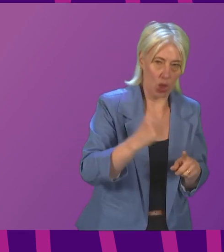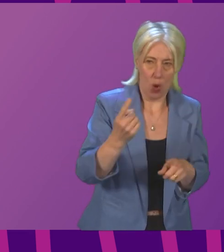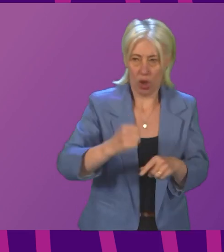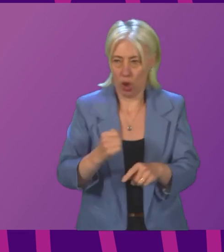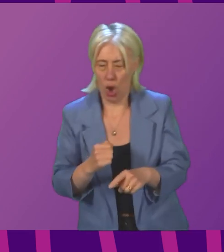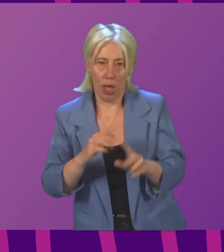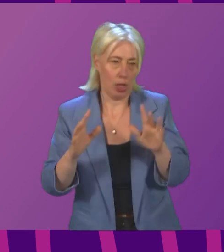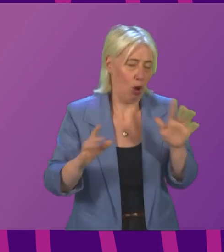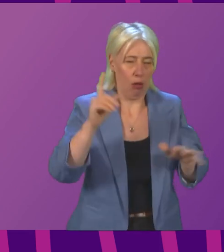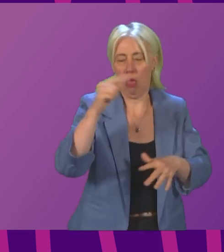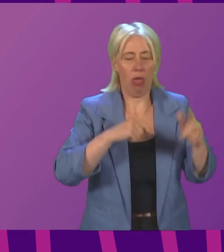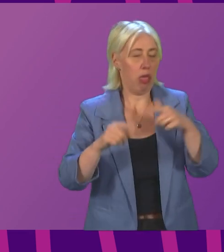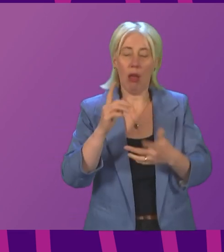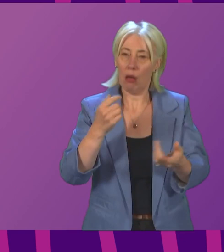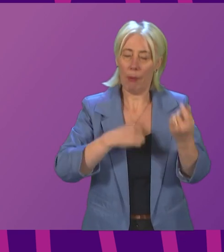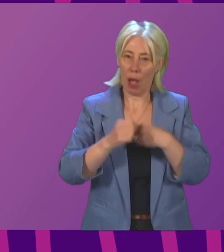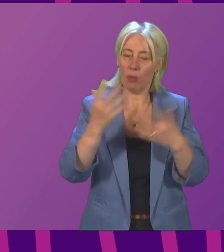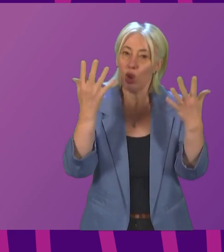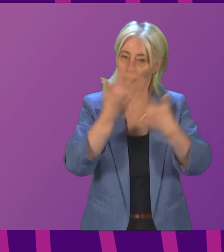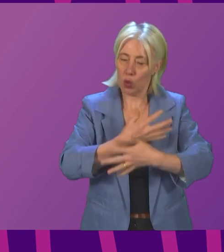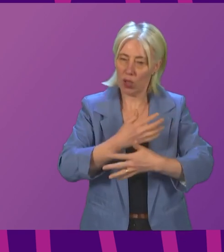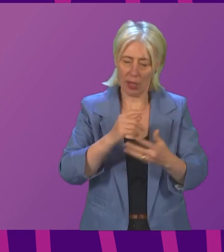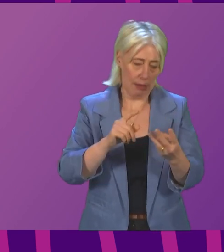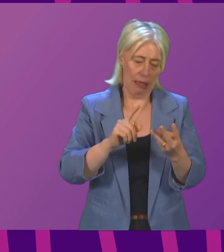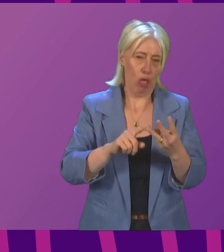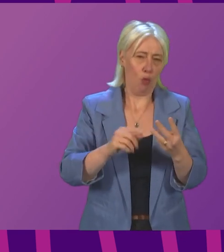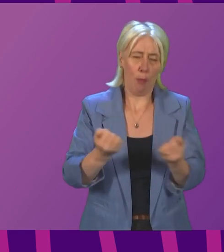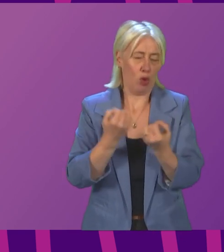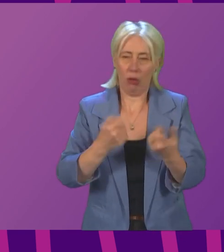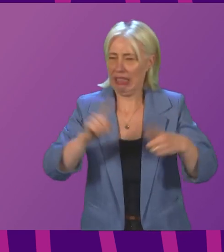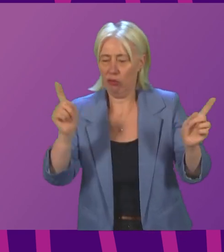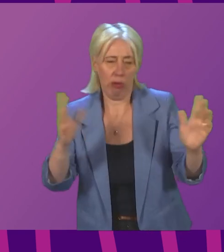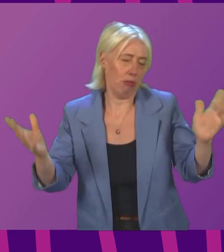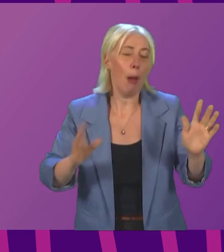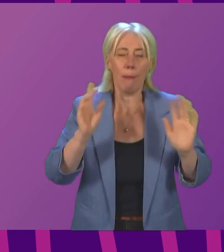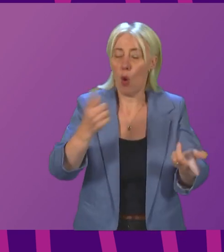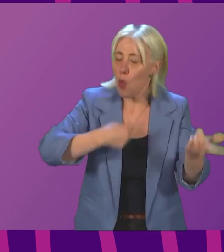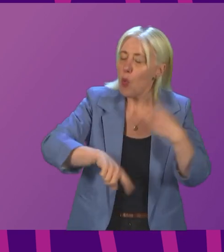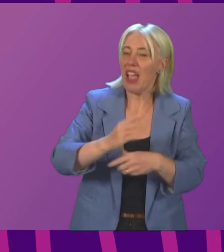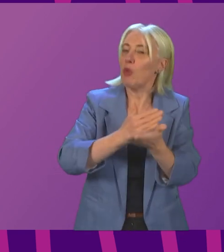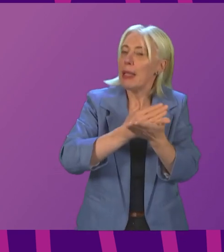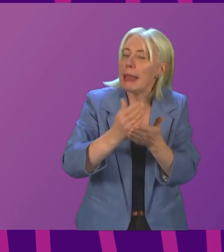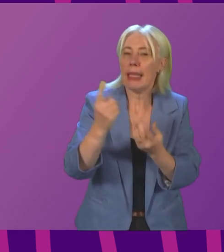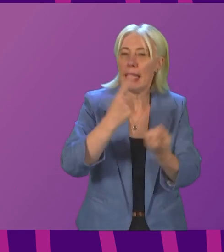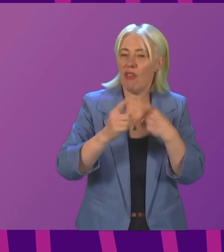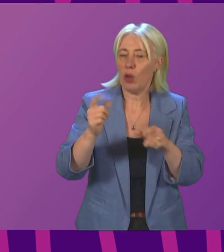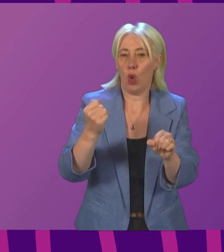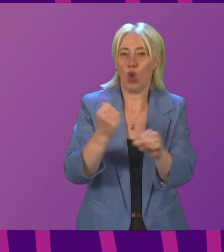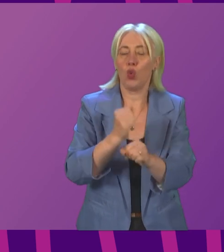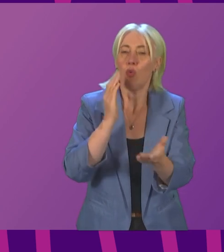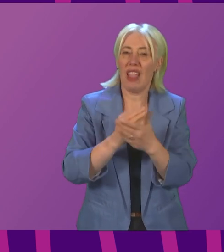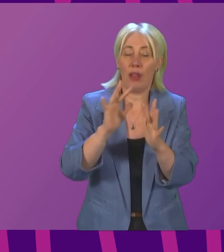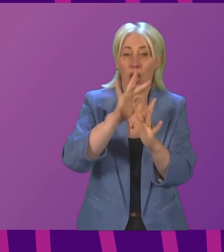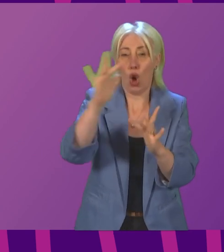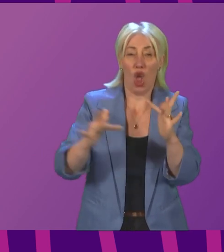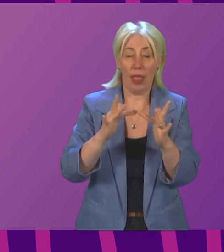Scotland, or where they are having their booster somewhere else. But to make sure that we give very clear information on what people should do, there is a portal, of course, where people